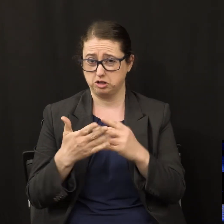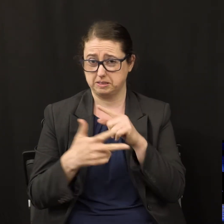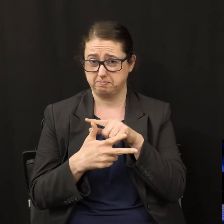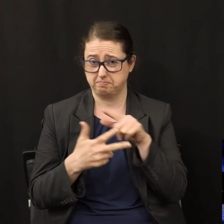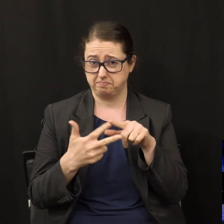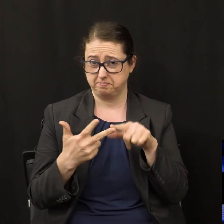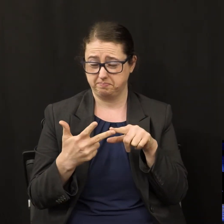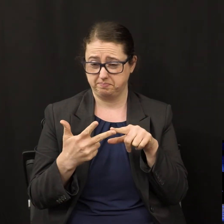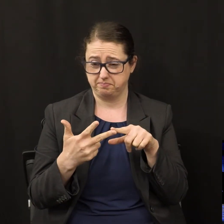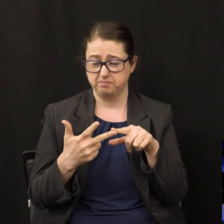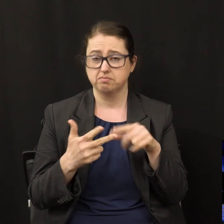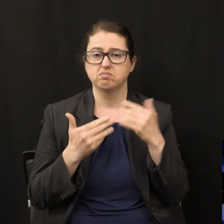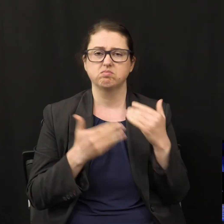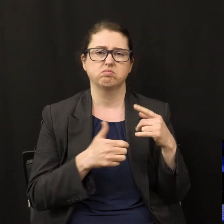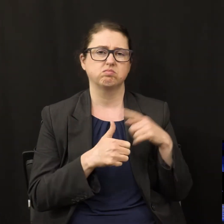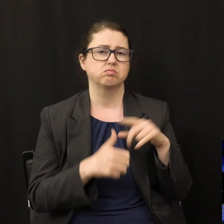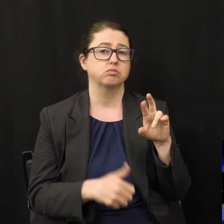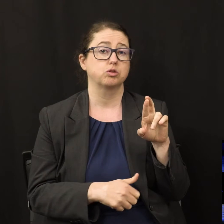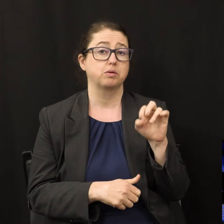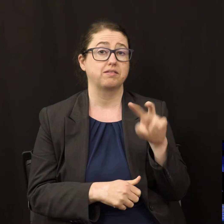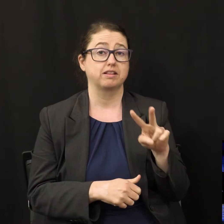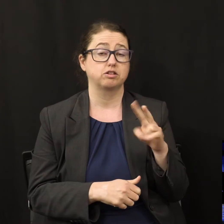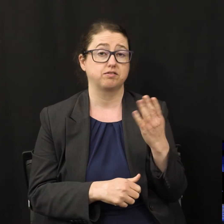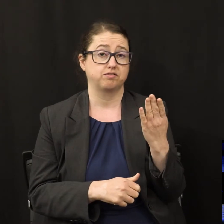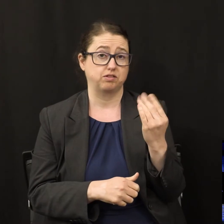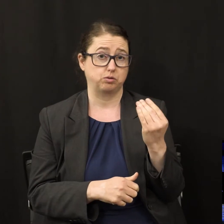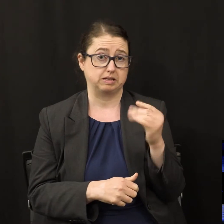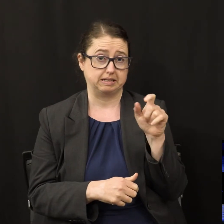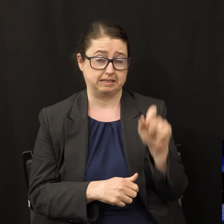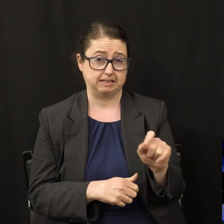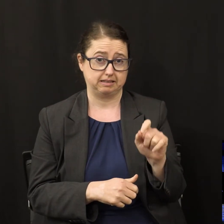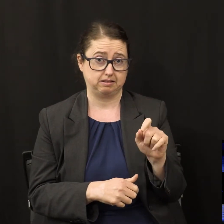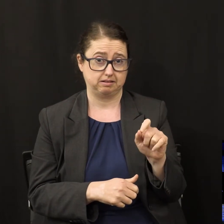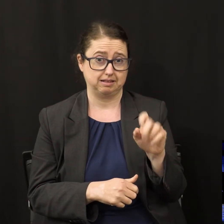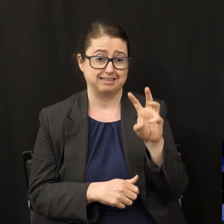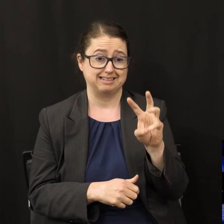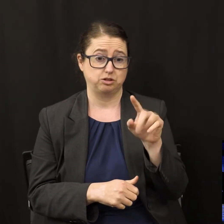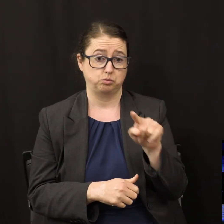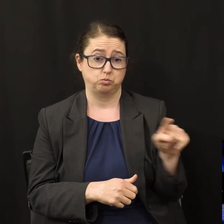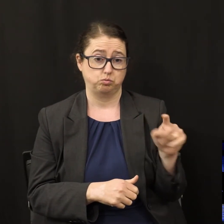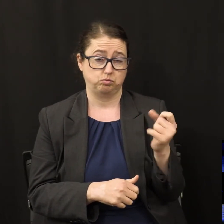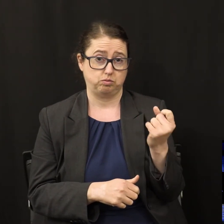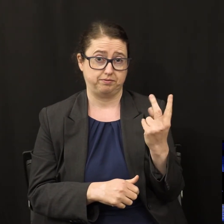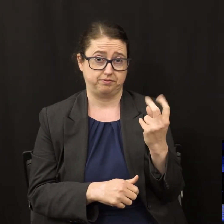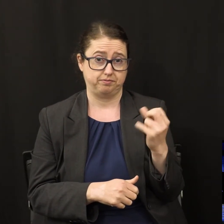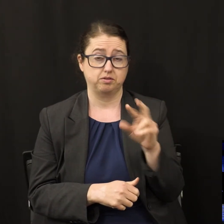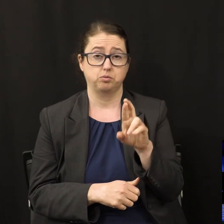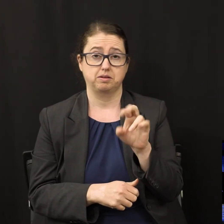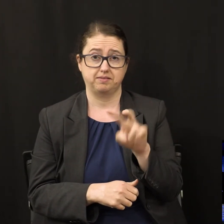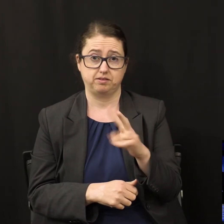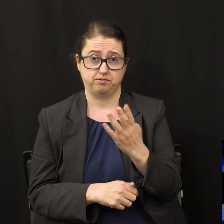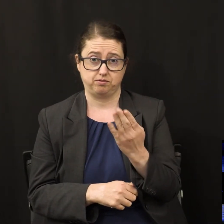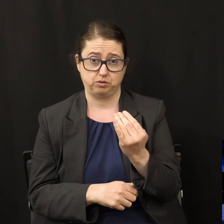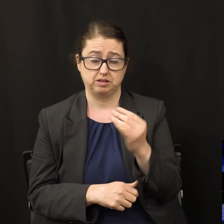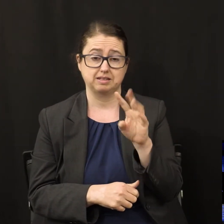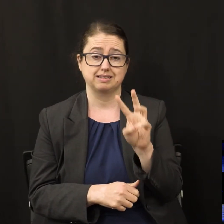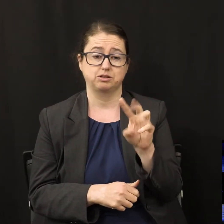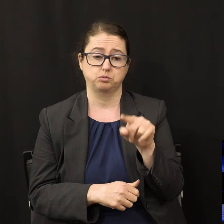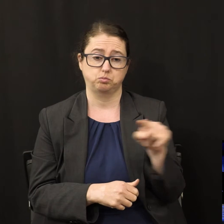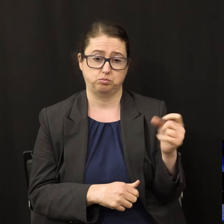Let's go to Revelation chapter 14 and verses 6 through 12. Revelation 14, 6 through 12. I